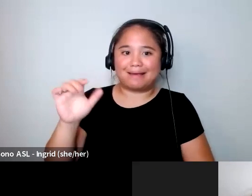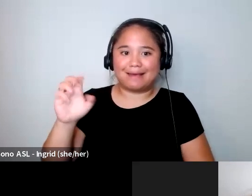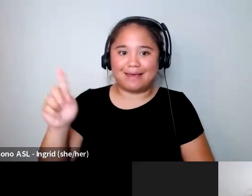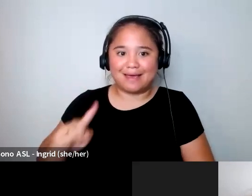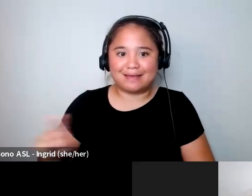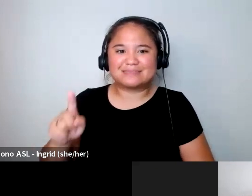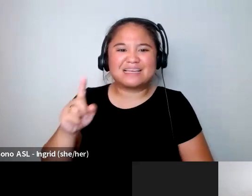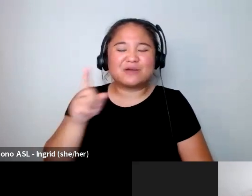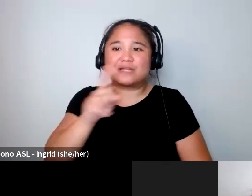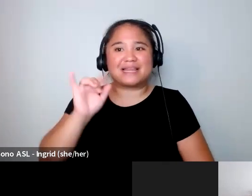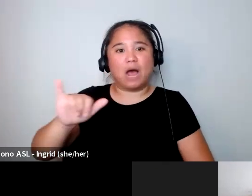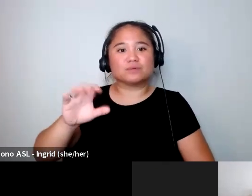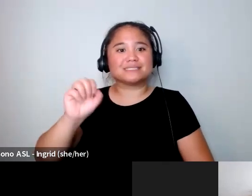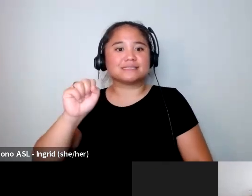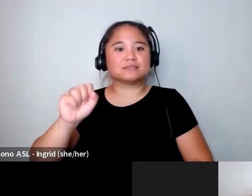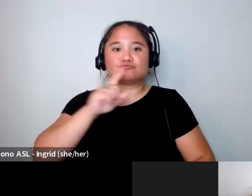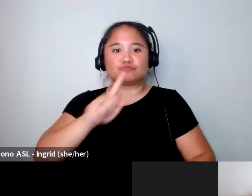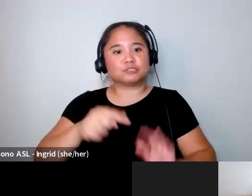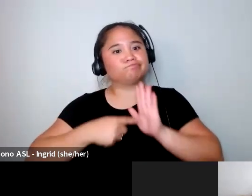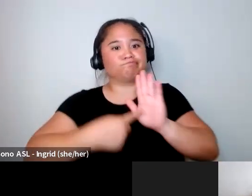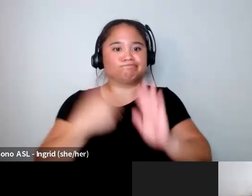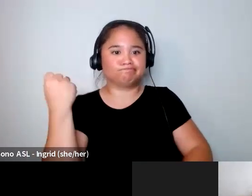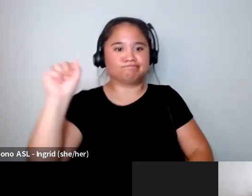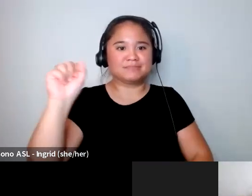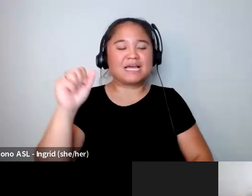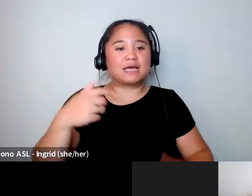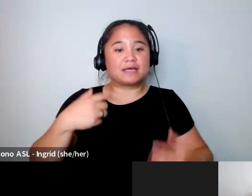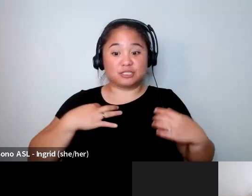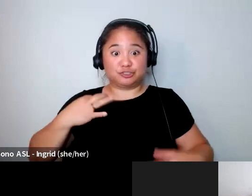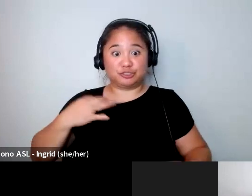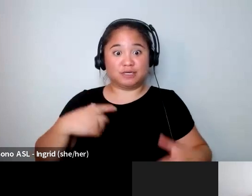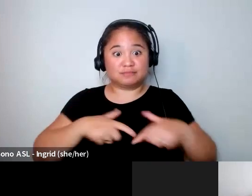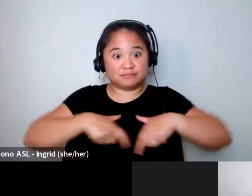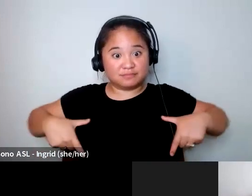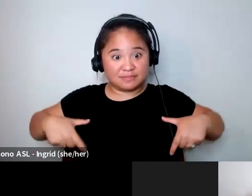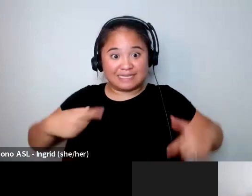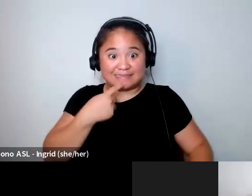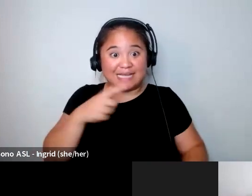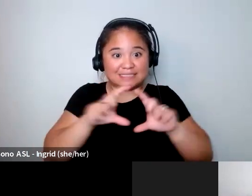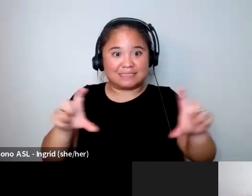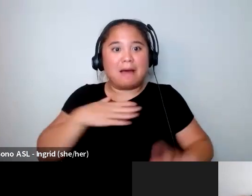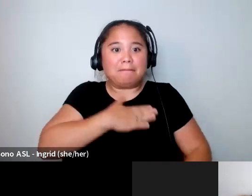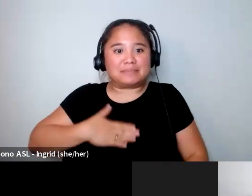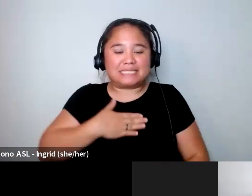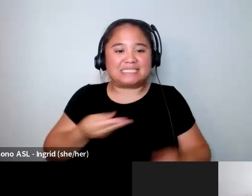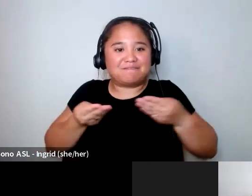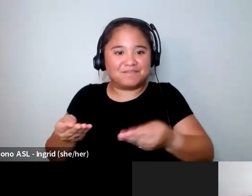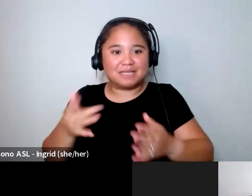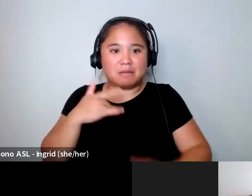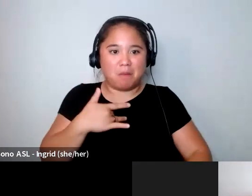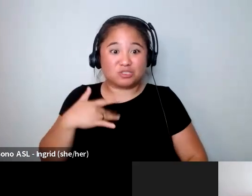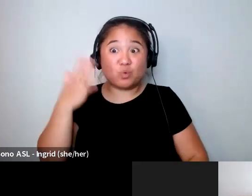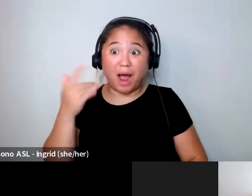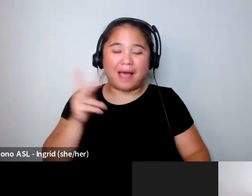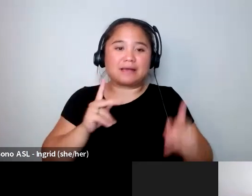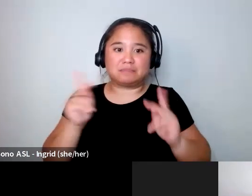because you know it's me and a t-shirt that says please feed the models and at that point yeah there were people who were dying on the runway